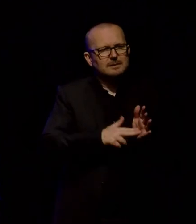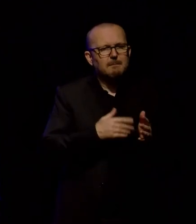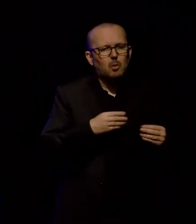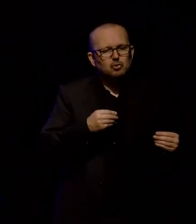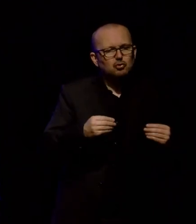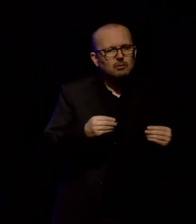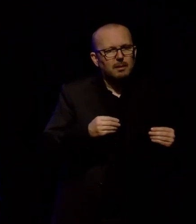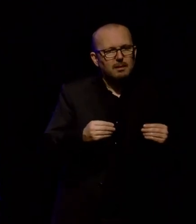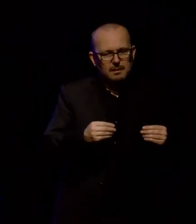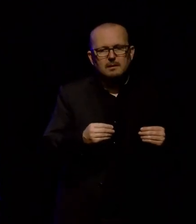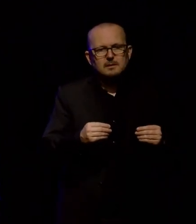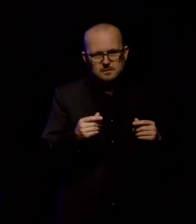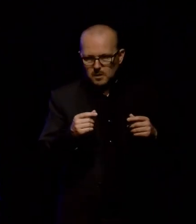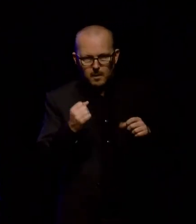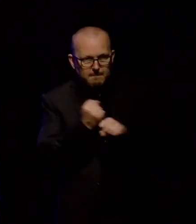assembled together afterwards.